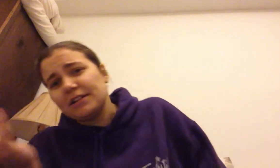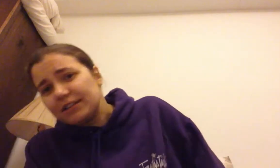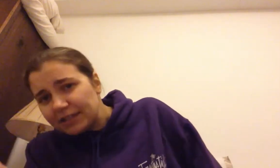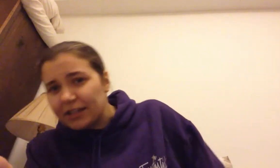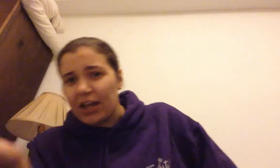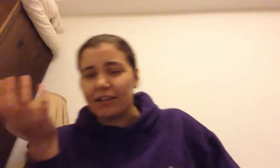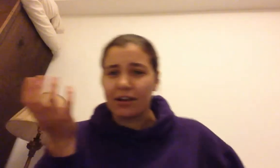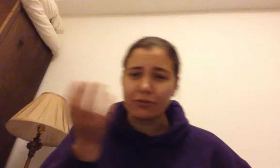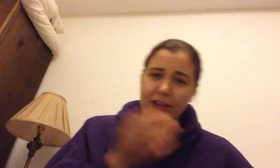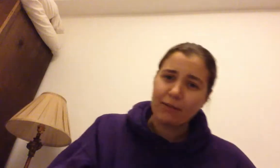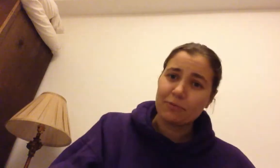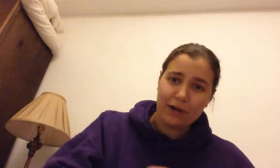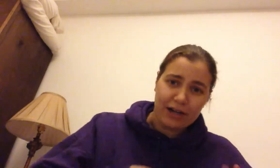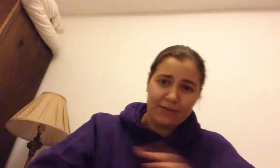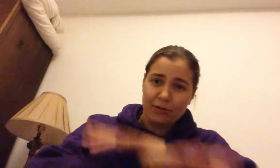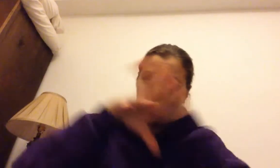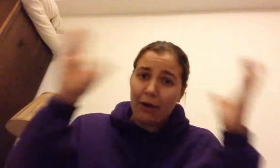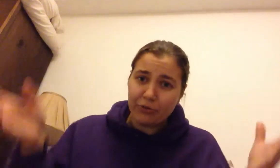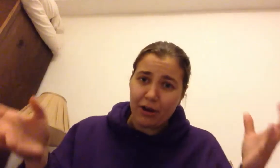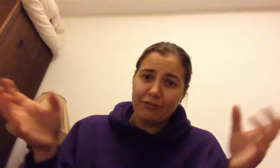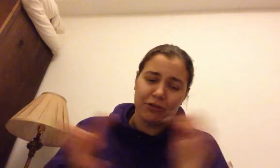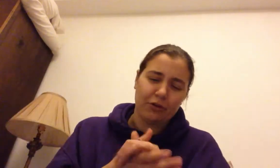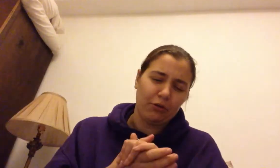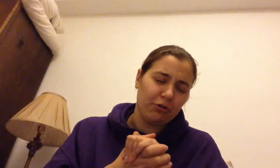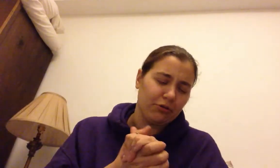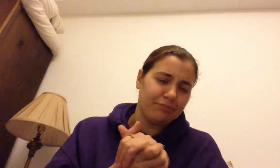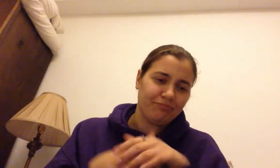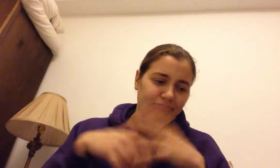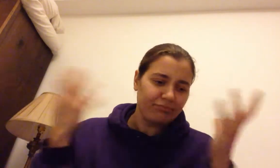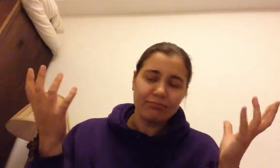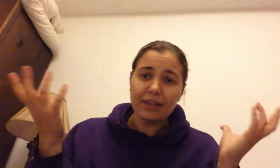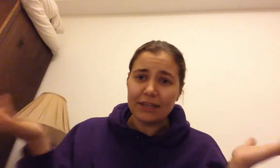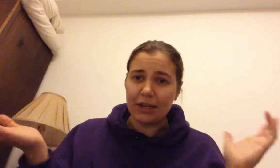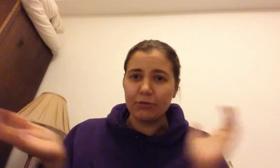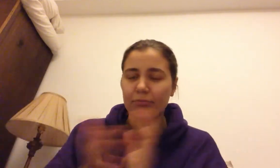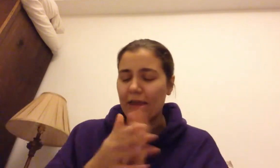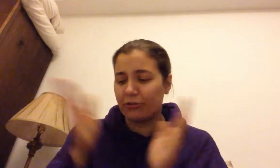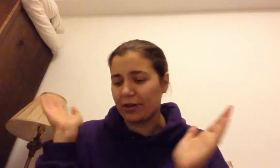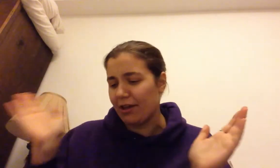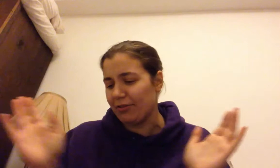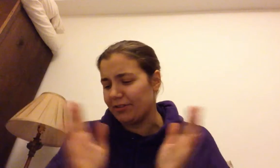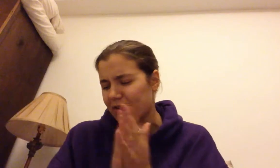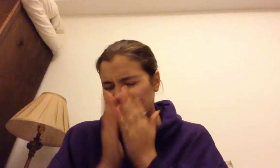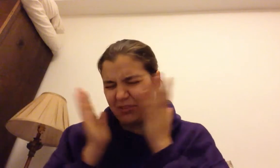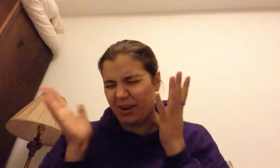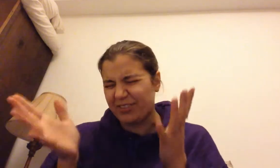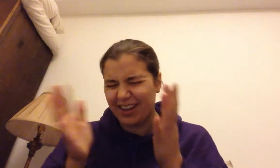you know, is Oxford or Cambridge better kind of as a round off to the whole, you know, history of institutions where I've studied at,